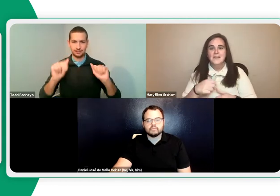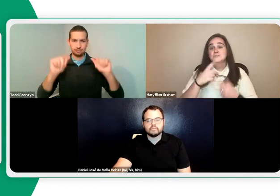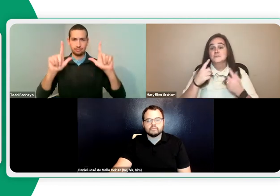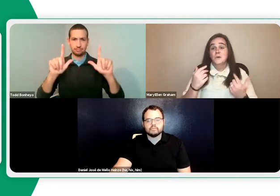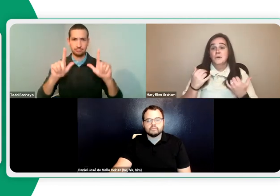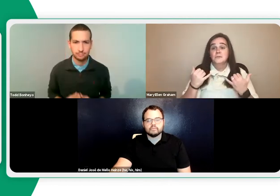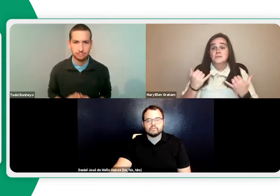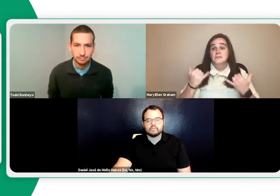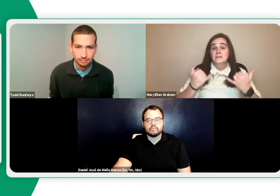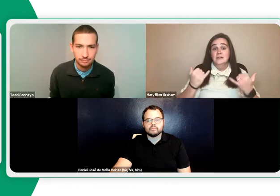All right. There we go.